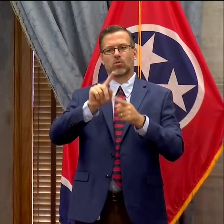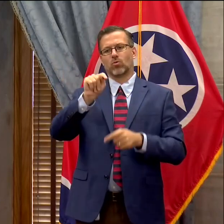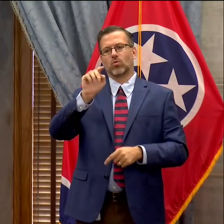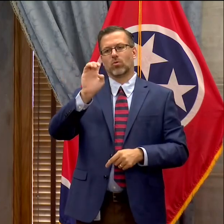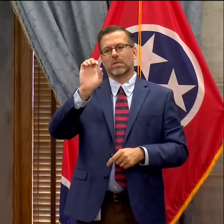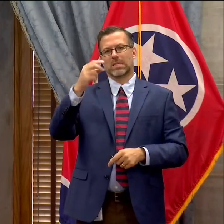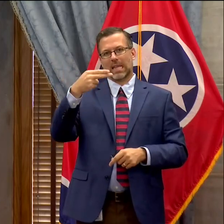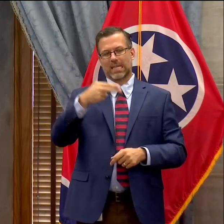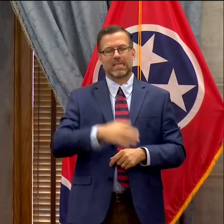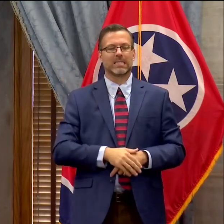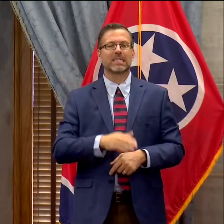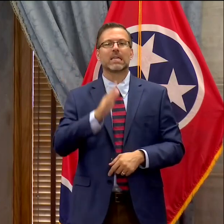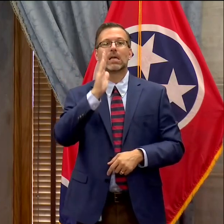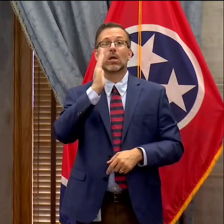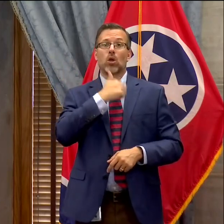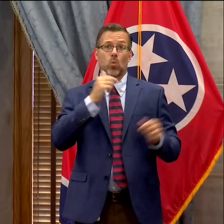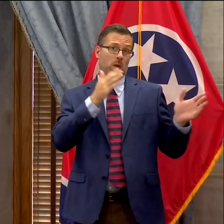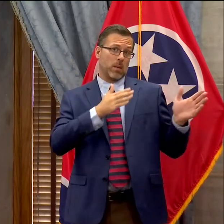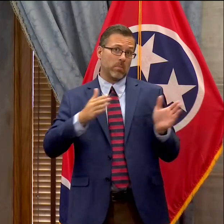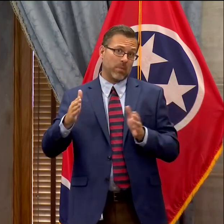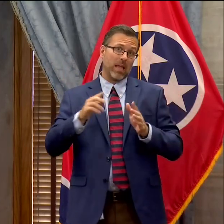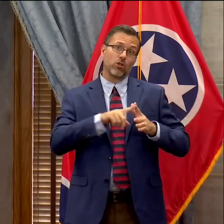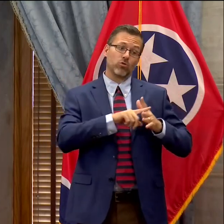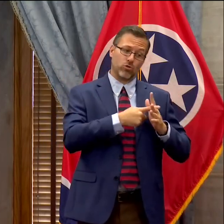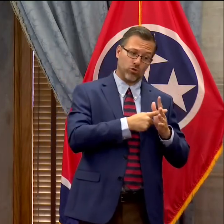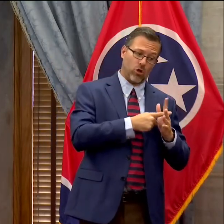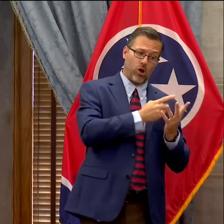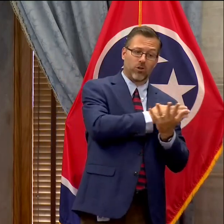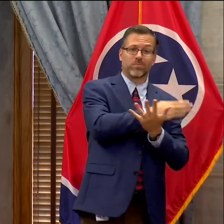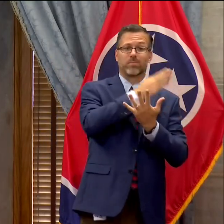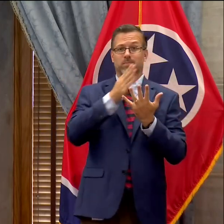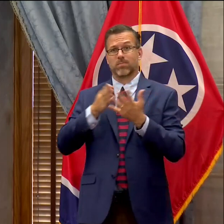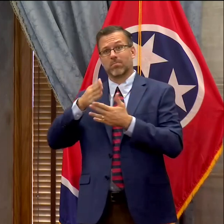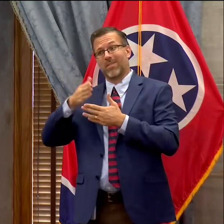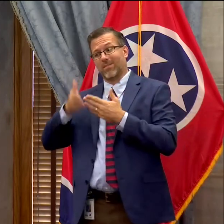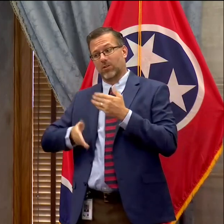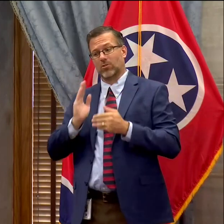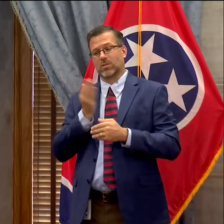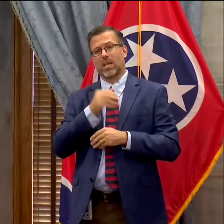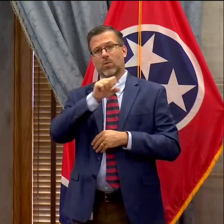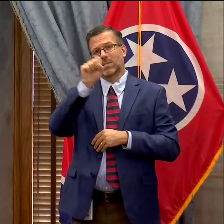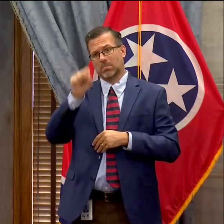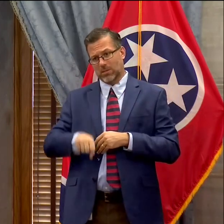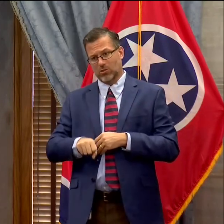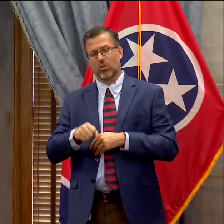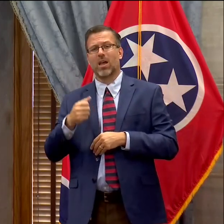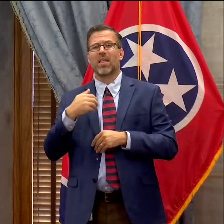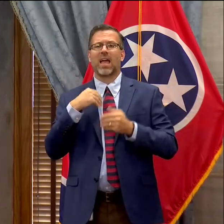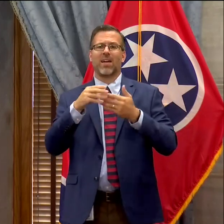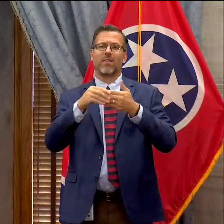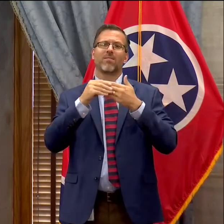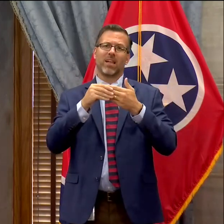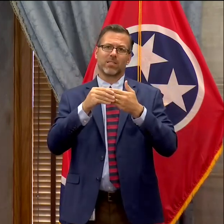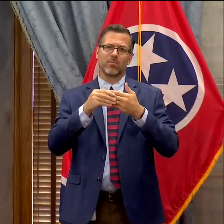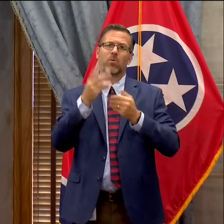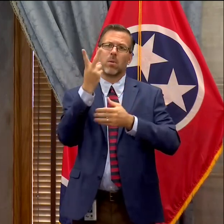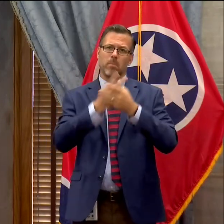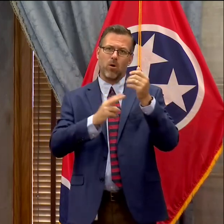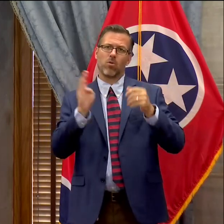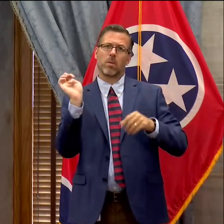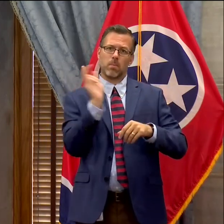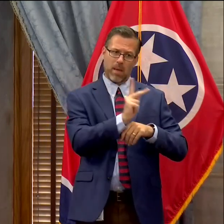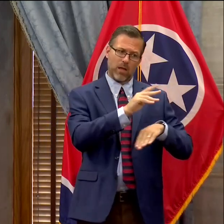finish our semester with on-ground classes that offer flexible formats that keep the health and safety of our students,